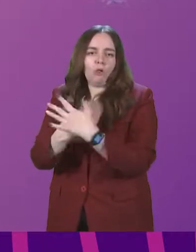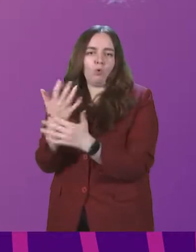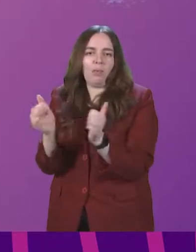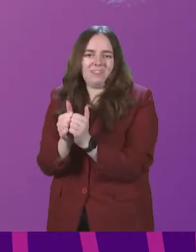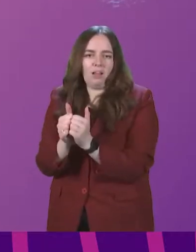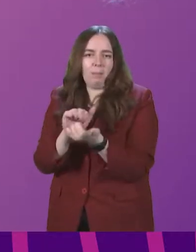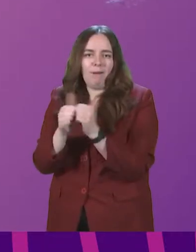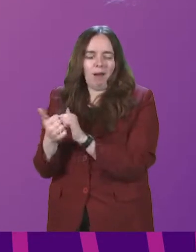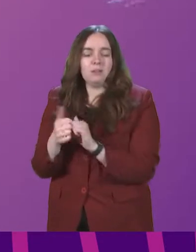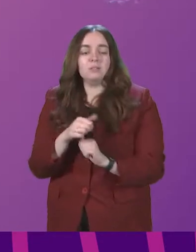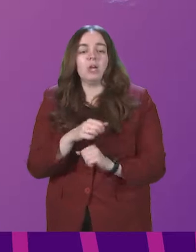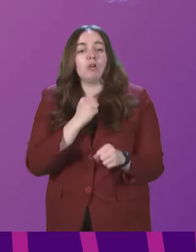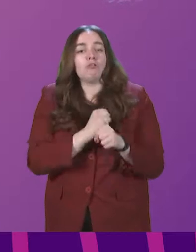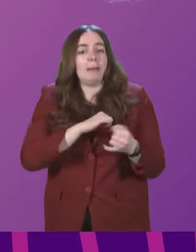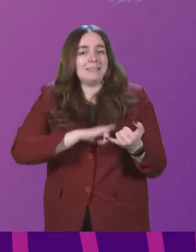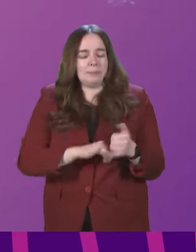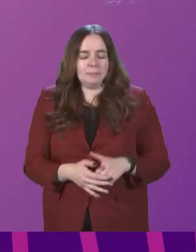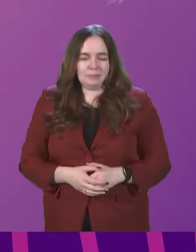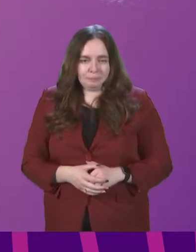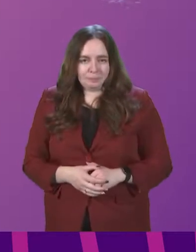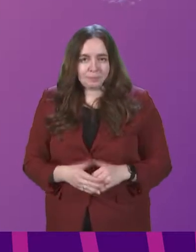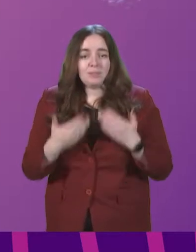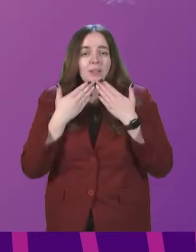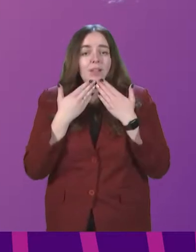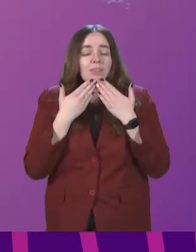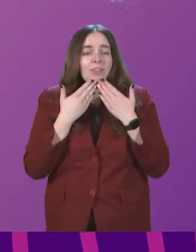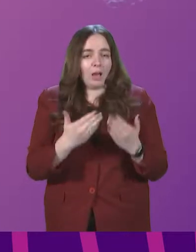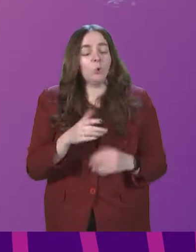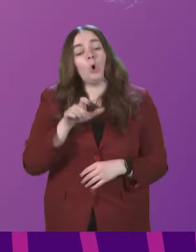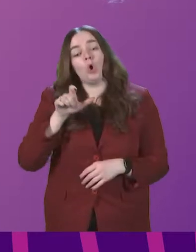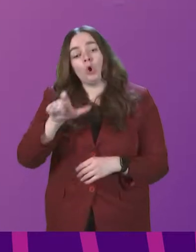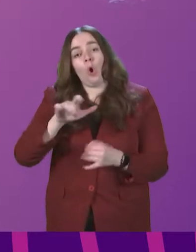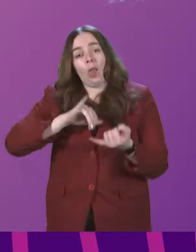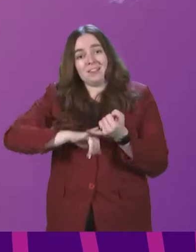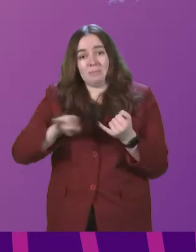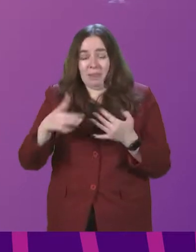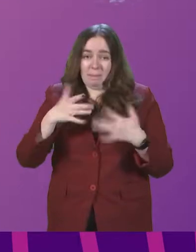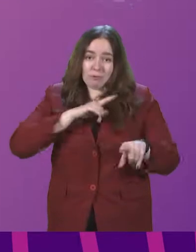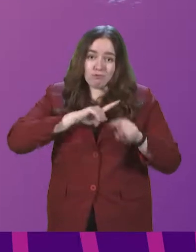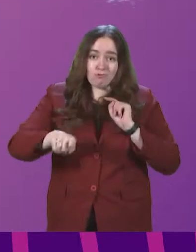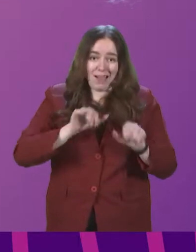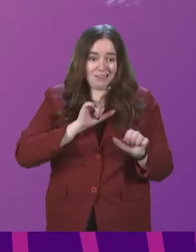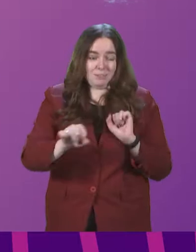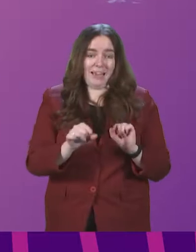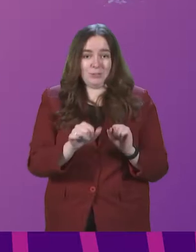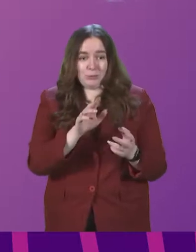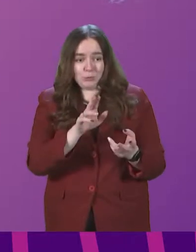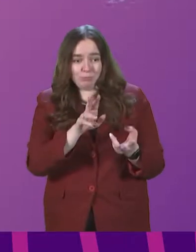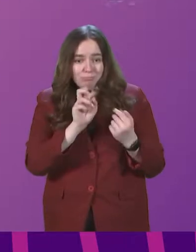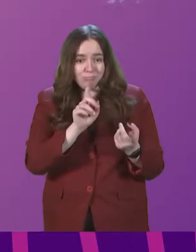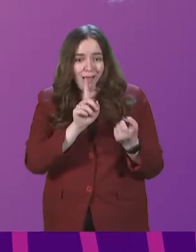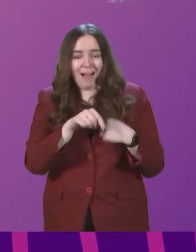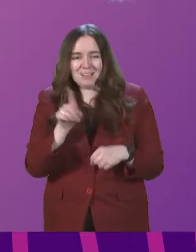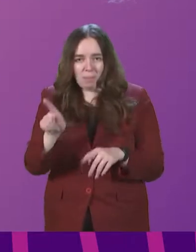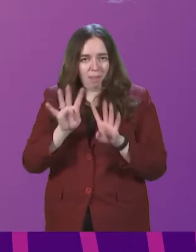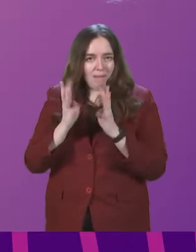Kareem Simpson. Thank you. Colin Smith tried his best to get an answer to this, but